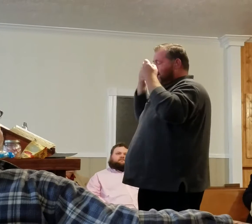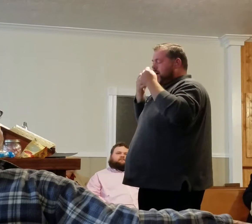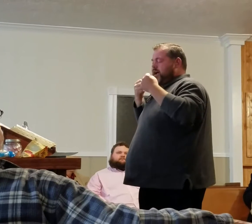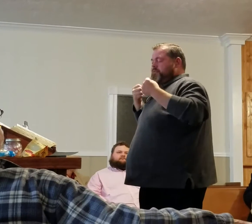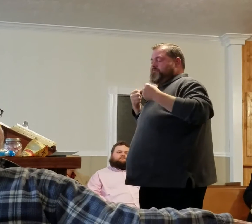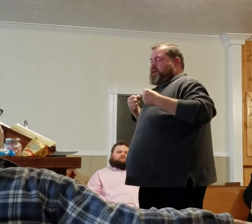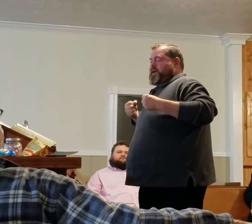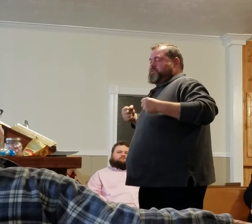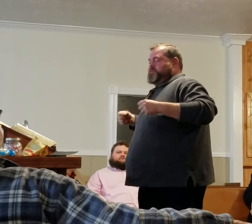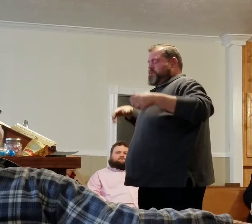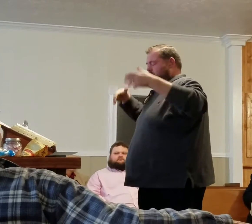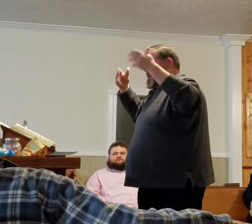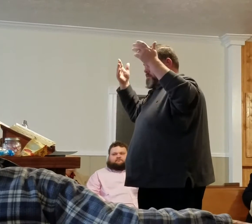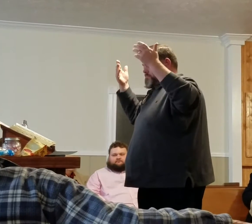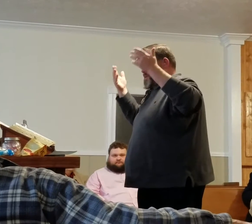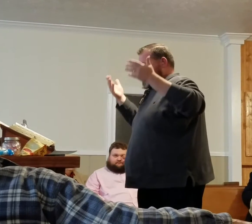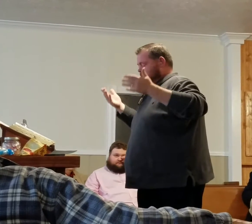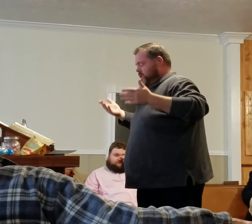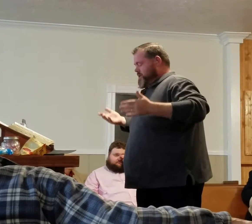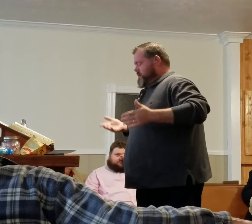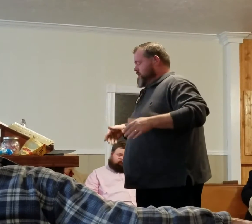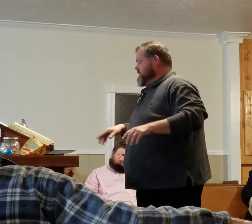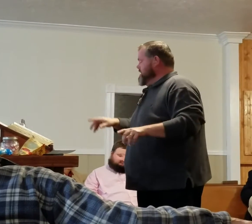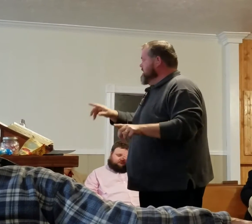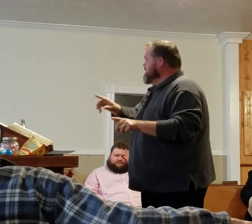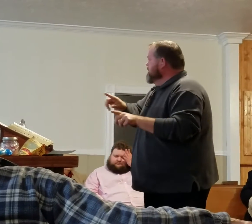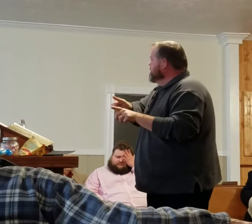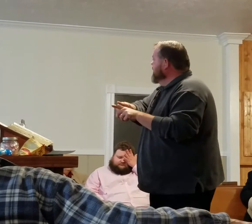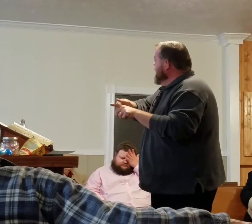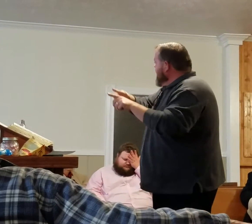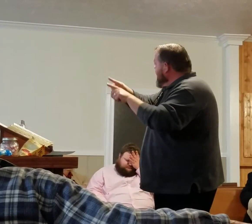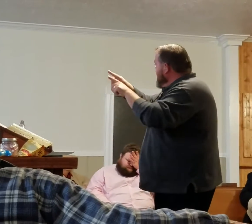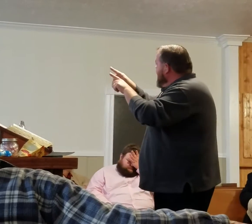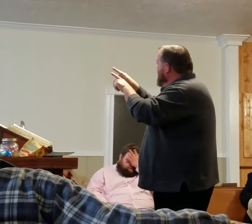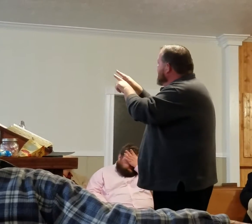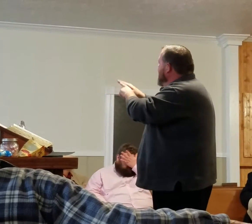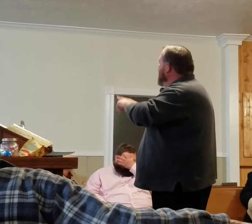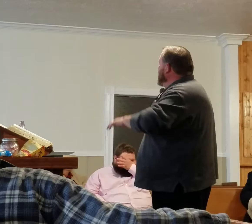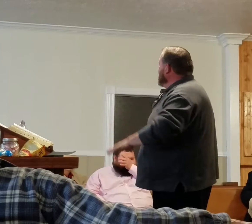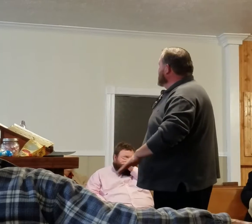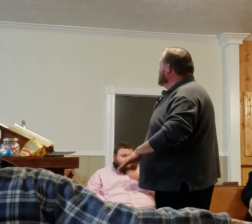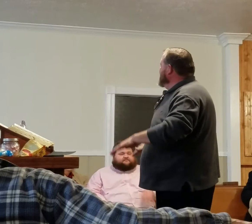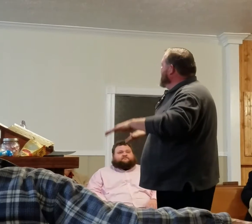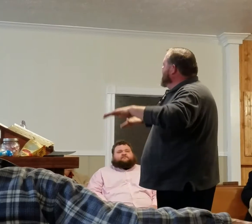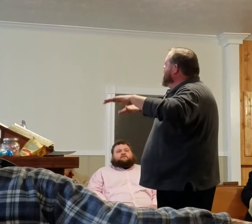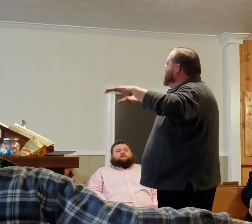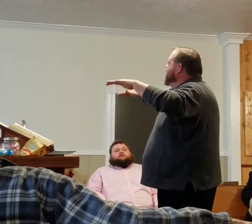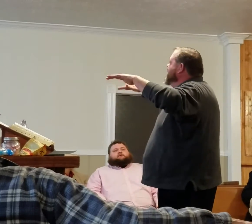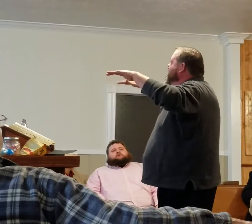have blessed on me, and like a flood,